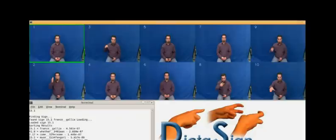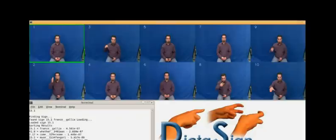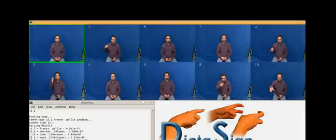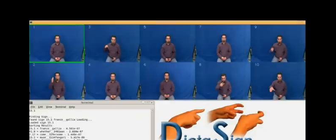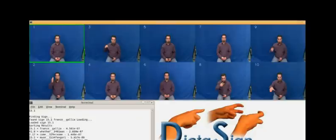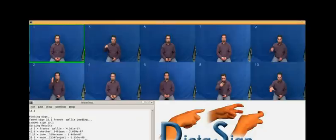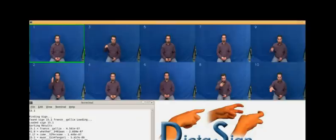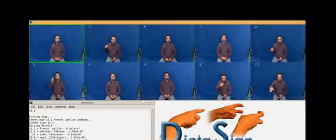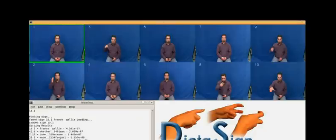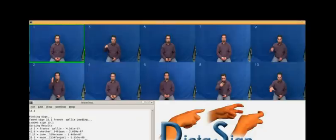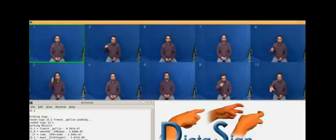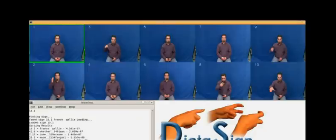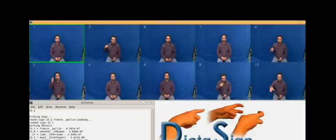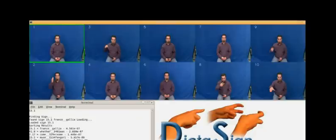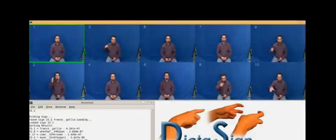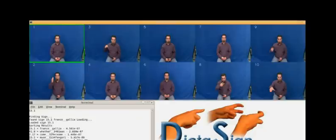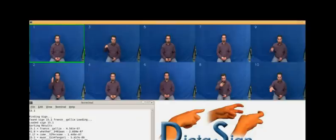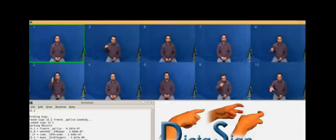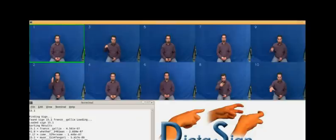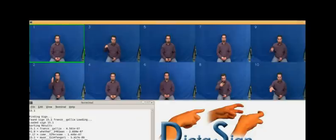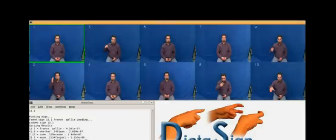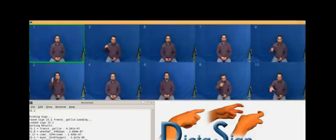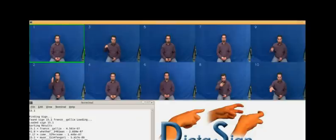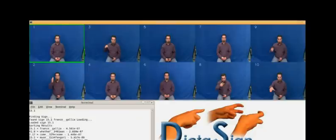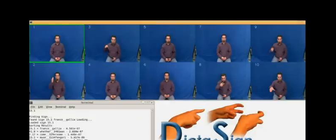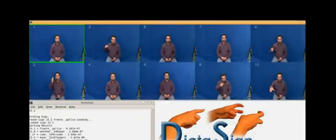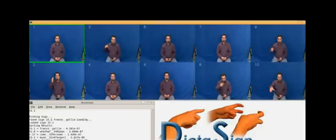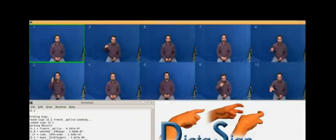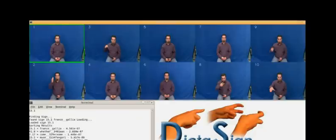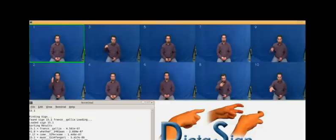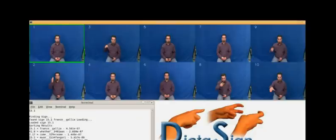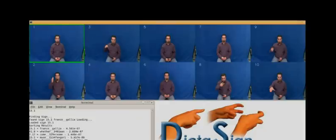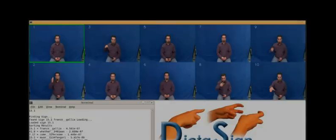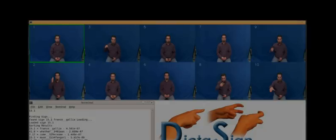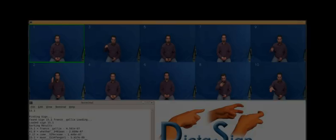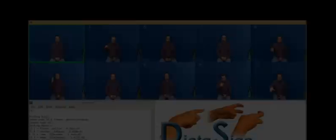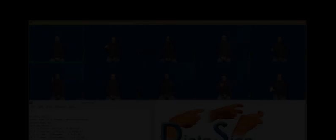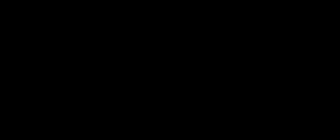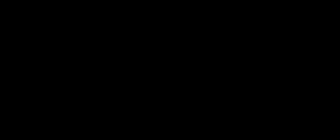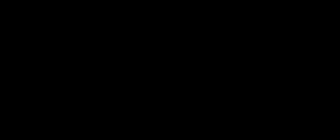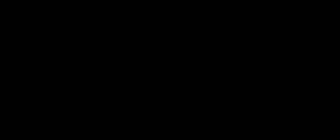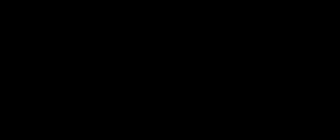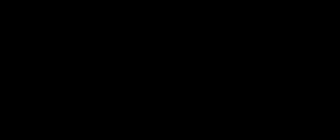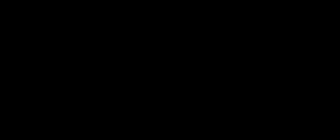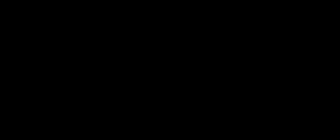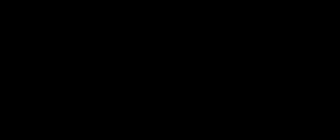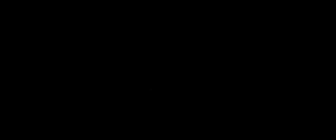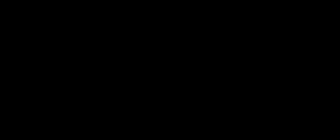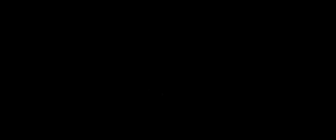classification for inclusion into the demonstration which will allow further disambiguation between examples. We